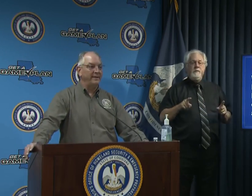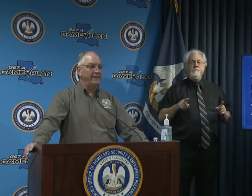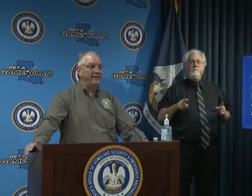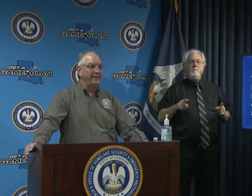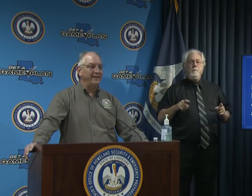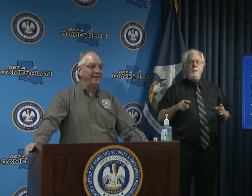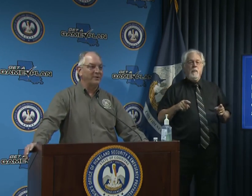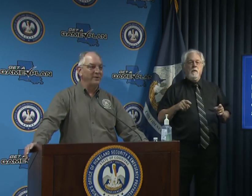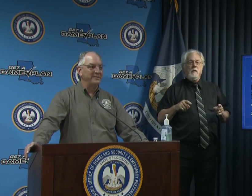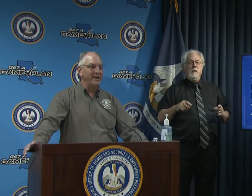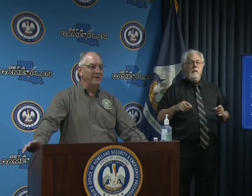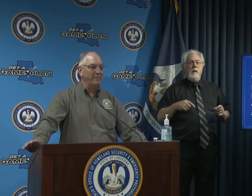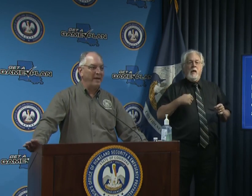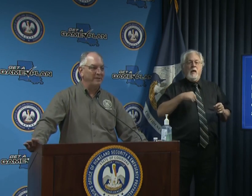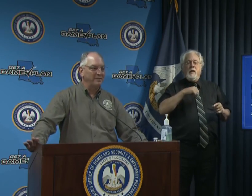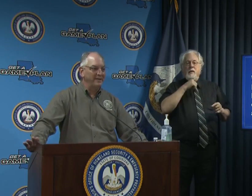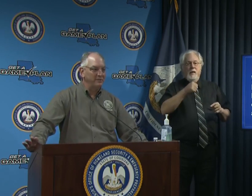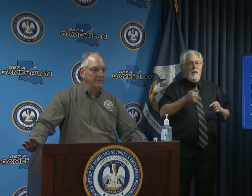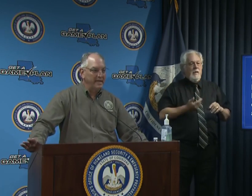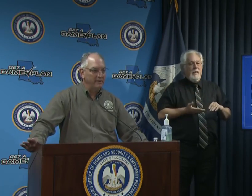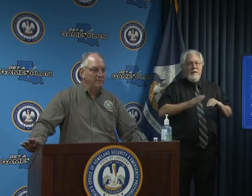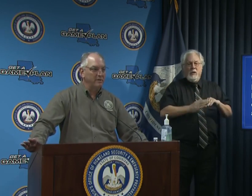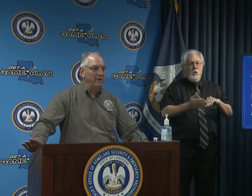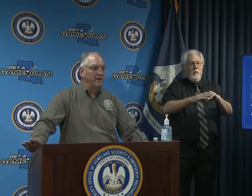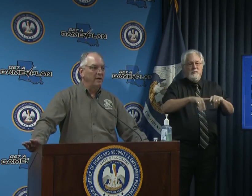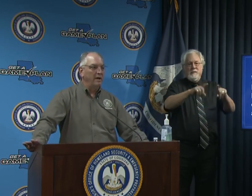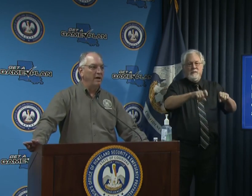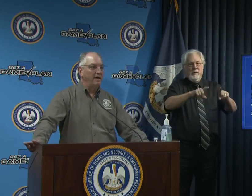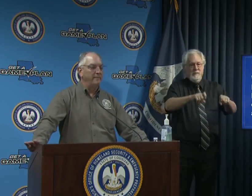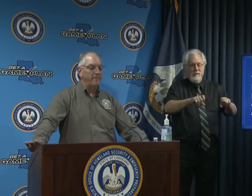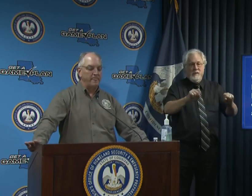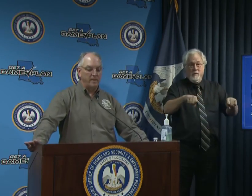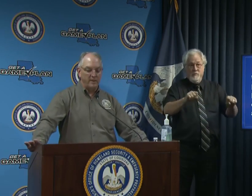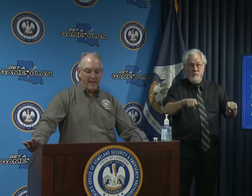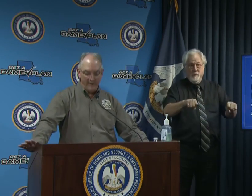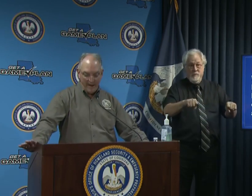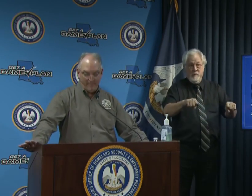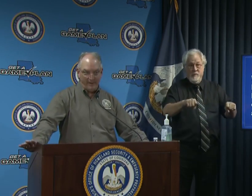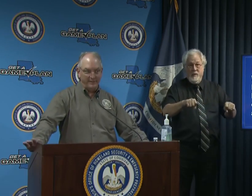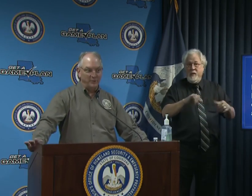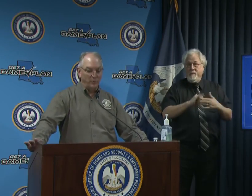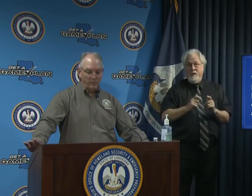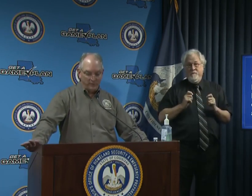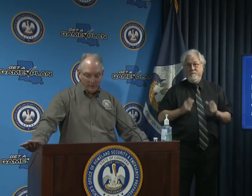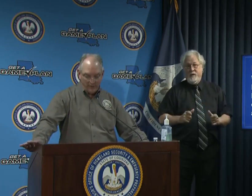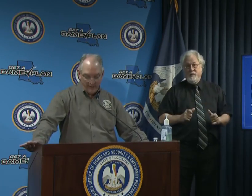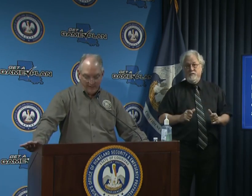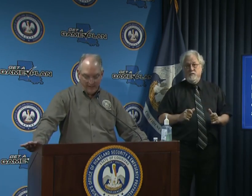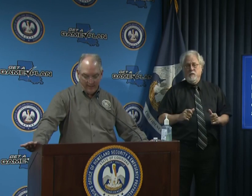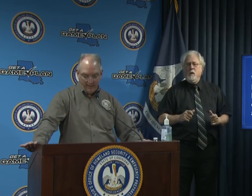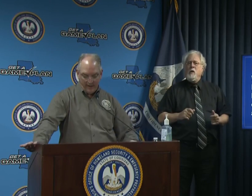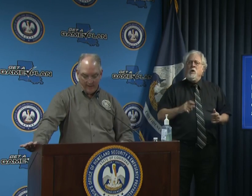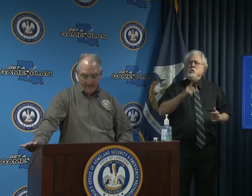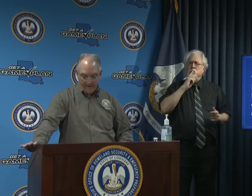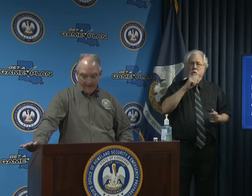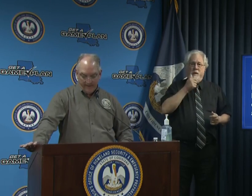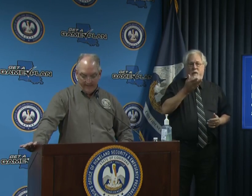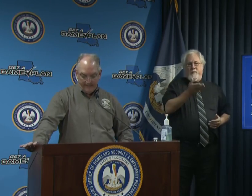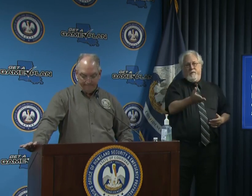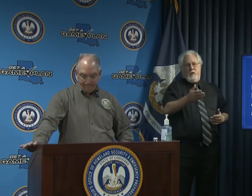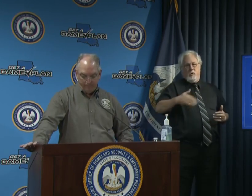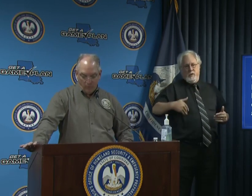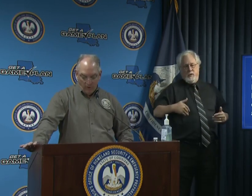not increasing our capacity to test uh that rapidly so we're certainly not there